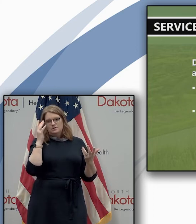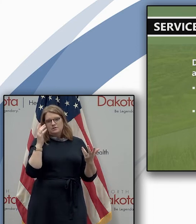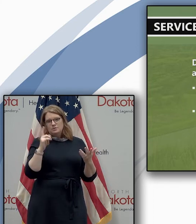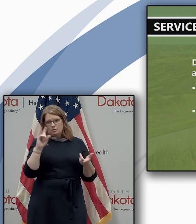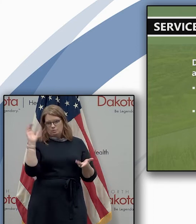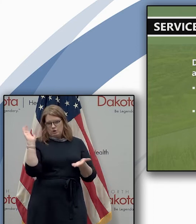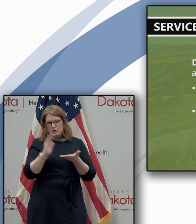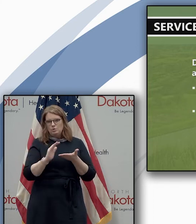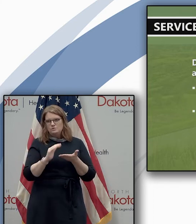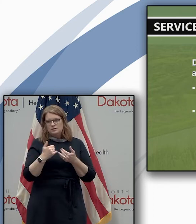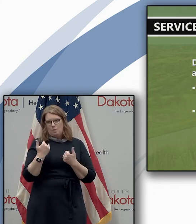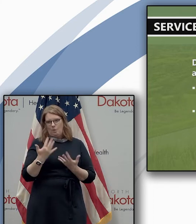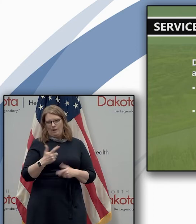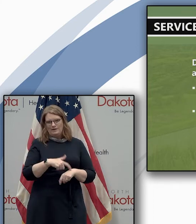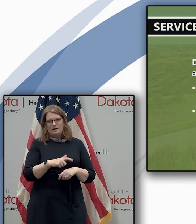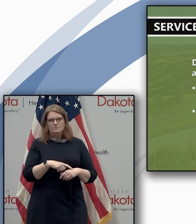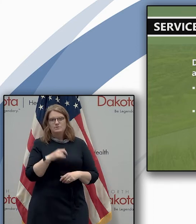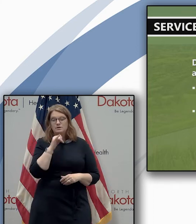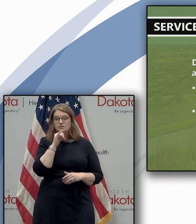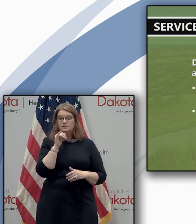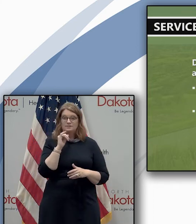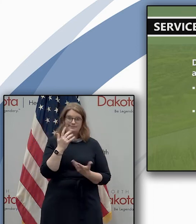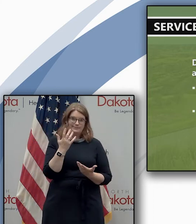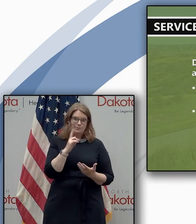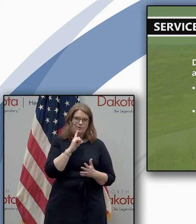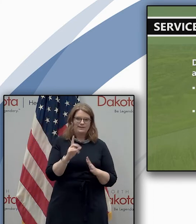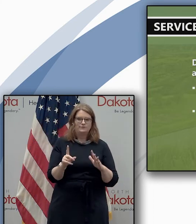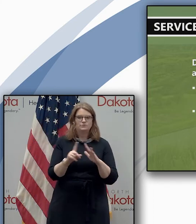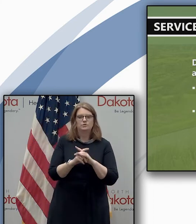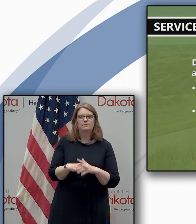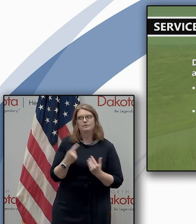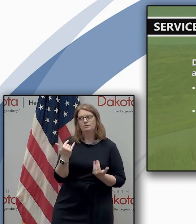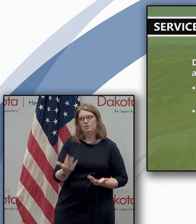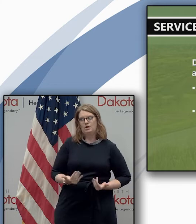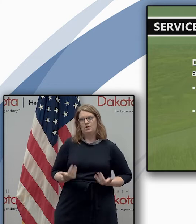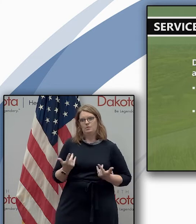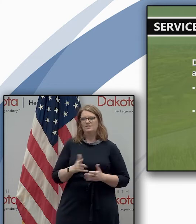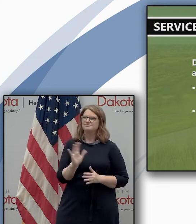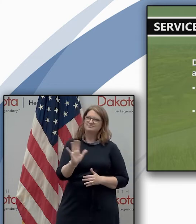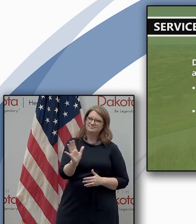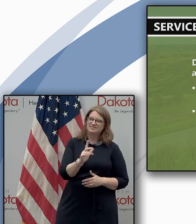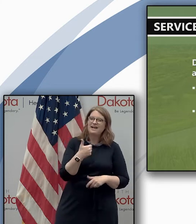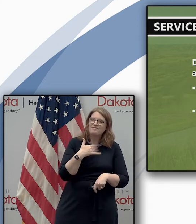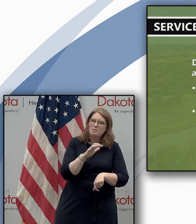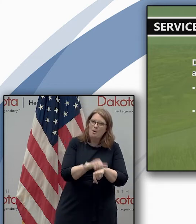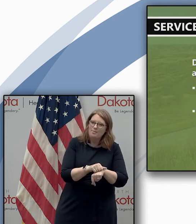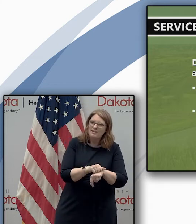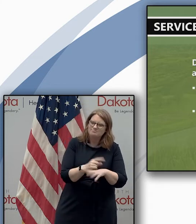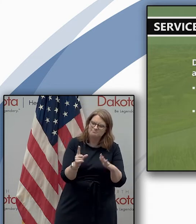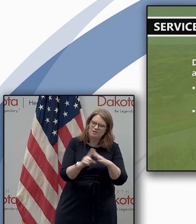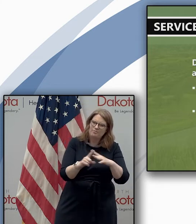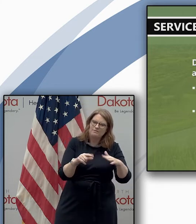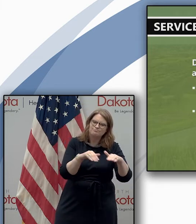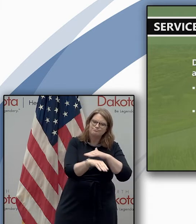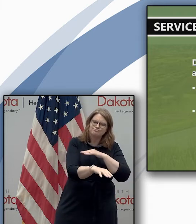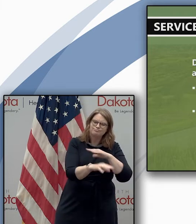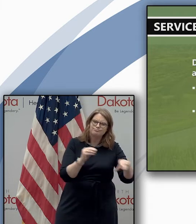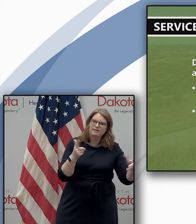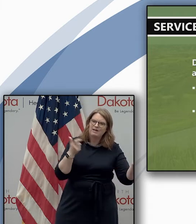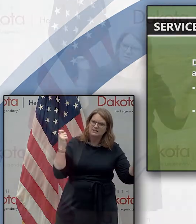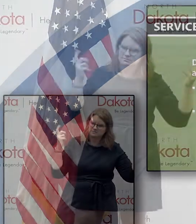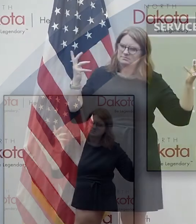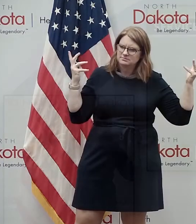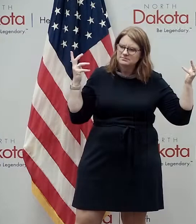and reduce wait times which is our ultimate goal is to provide great service for north dakota citizens just as a separate reminder